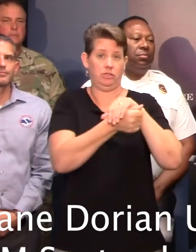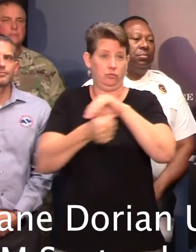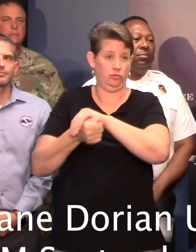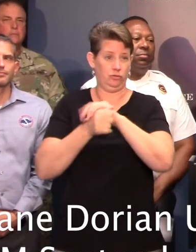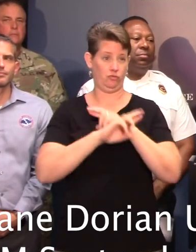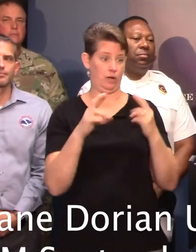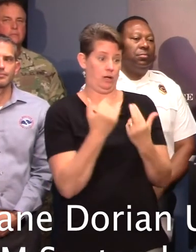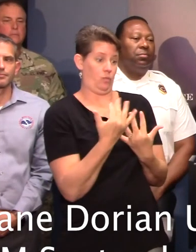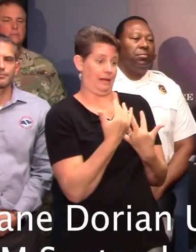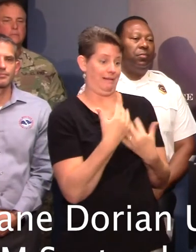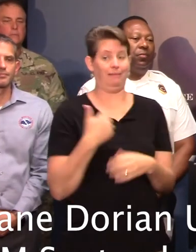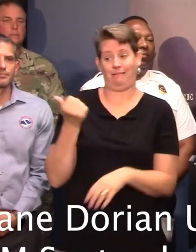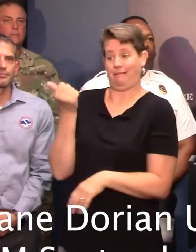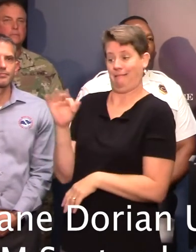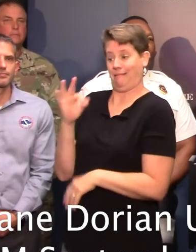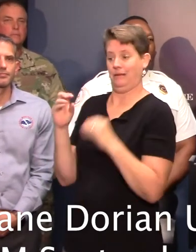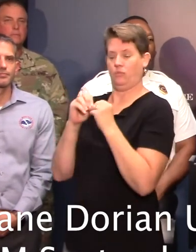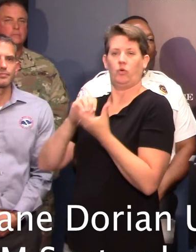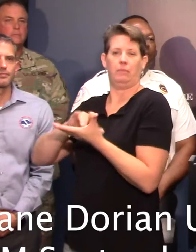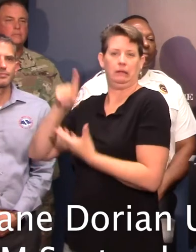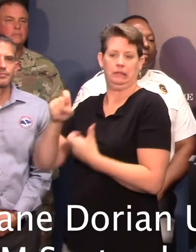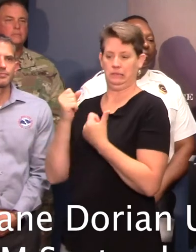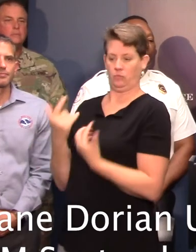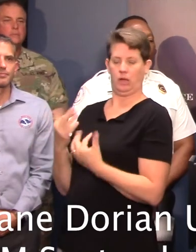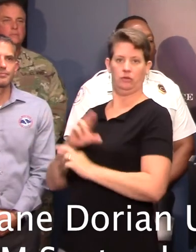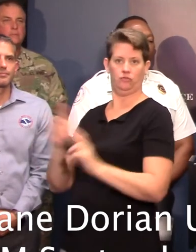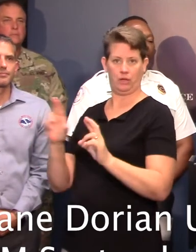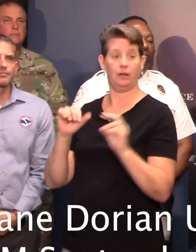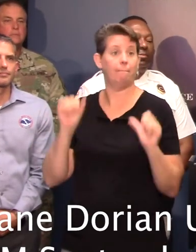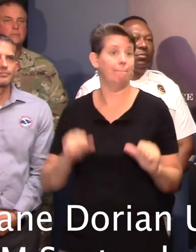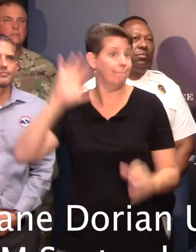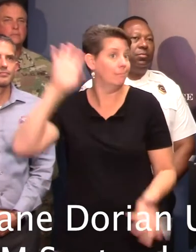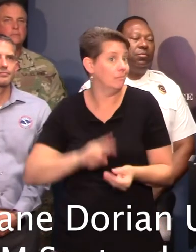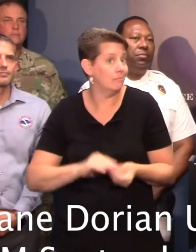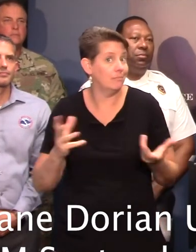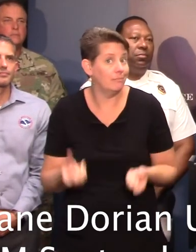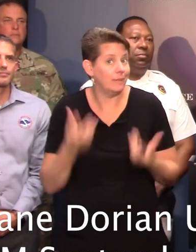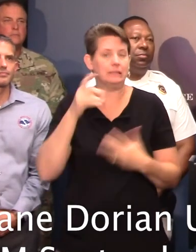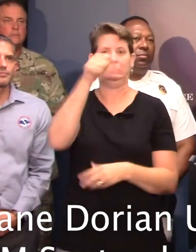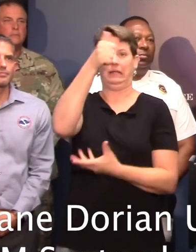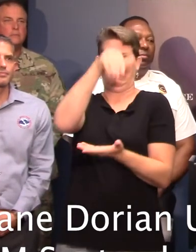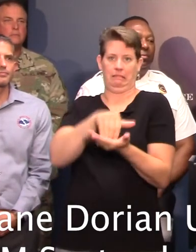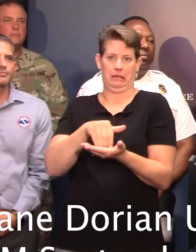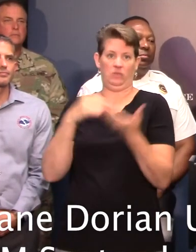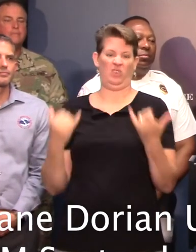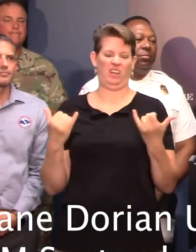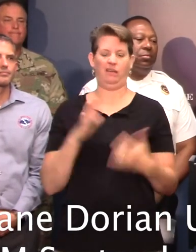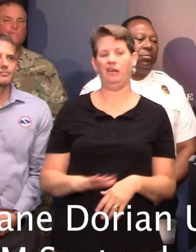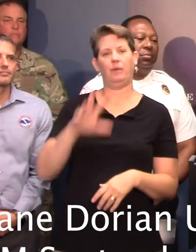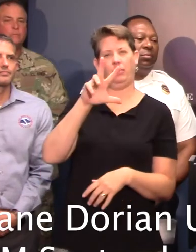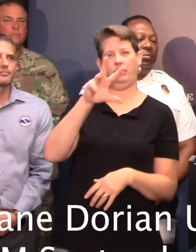and 19 medical needs shelters on standby. Our total capacity is 10,000. We are at 3% of that